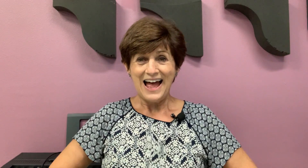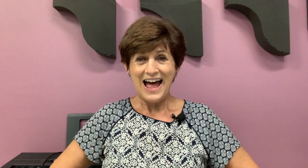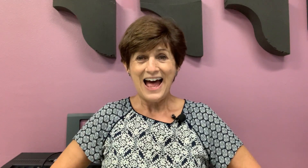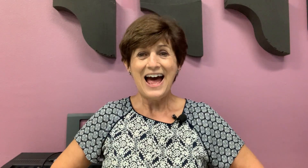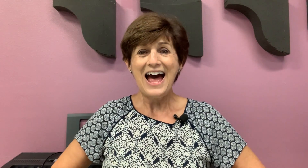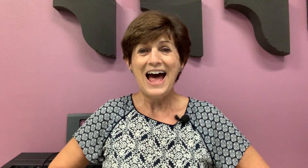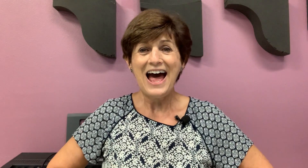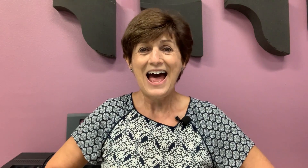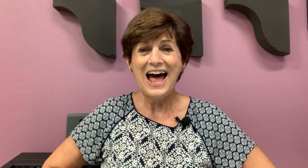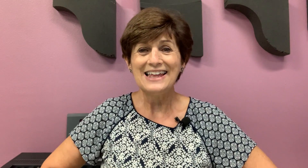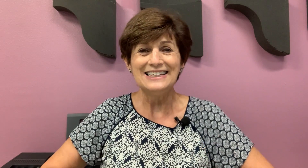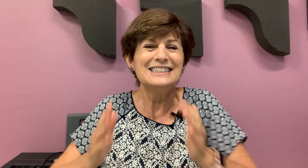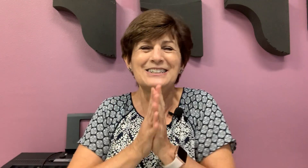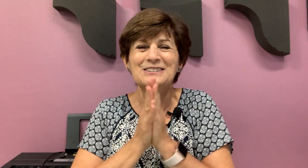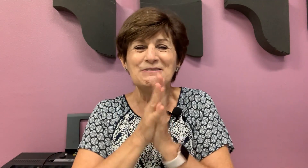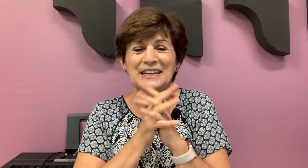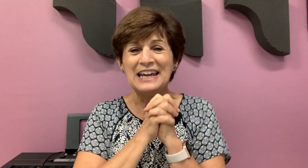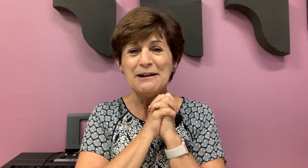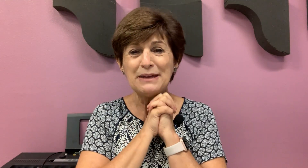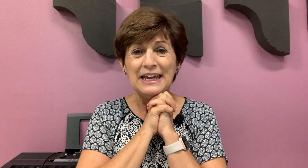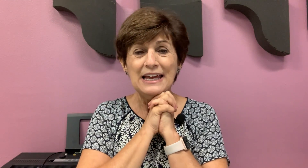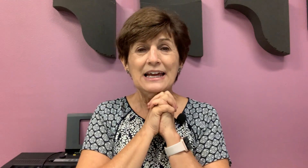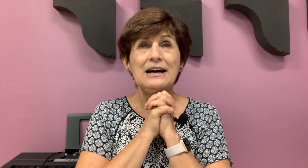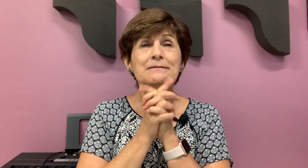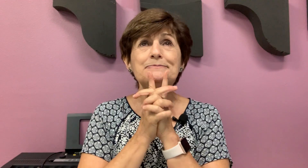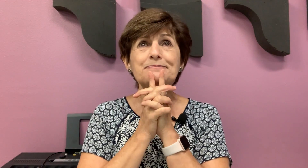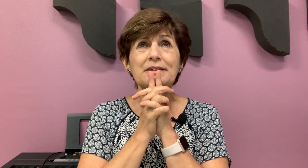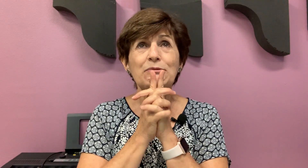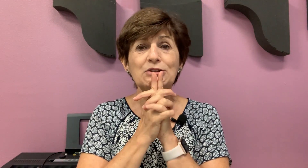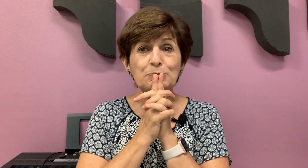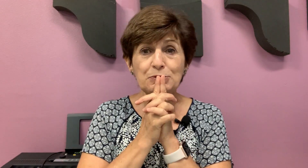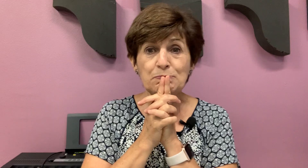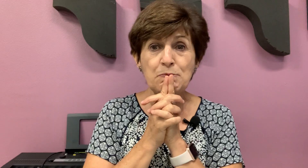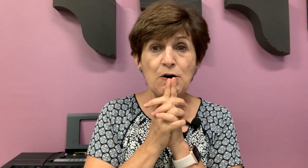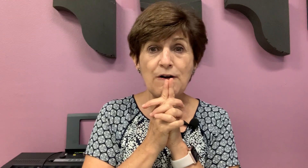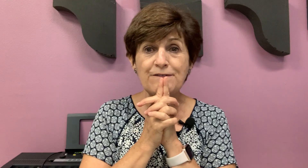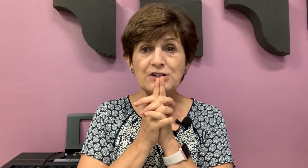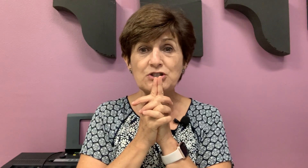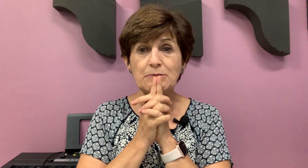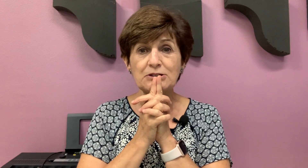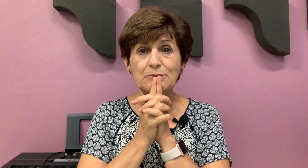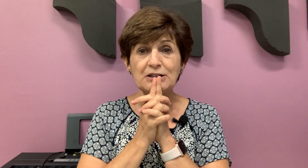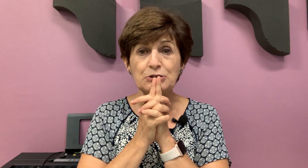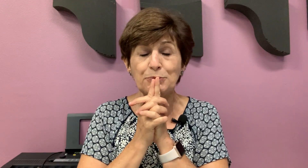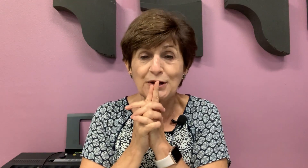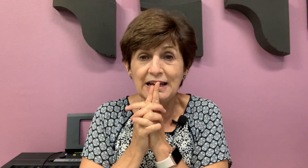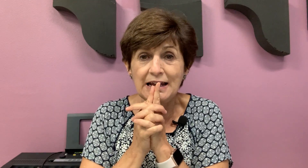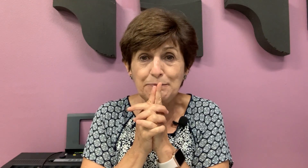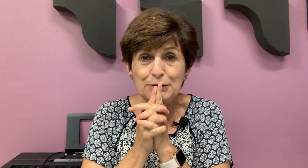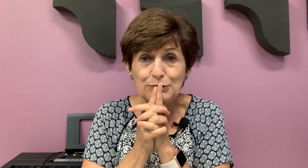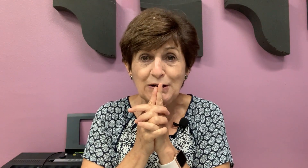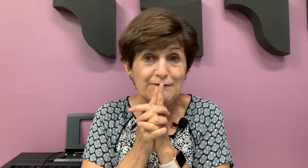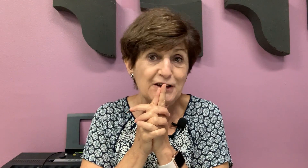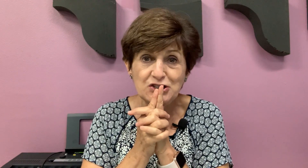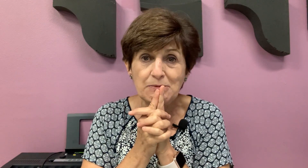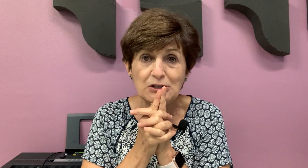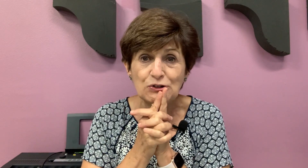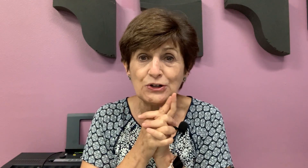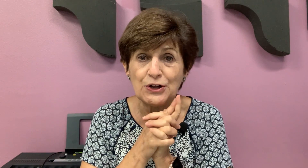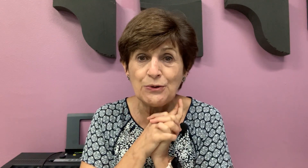ah, this is going to be yummy. Mmm, I want to put more vegetables on my soup. What can I put? What vegetable do you know?